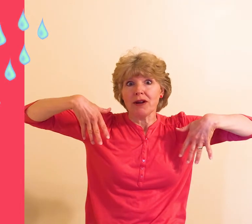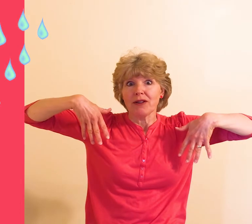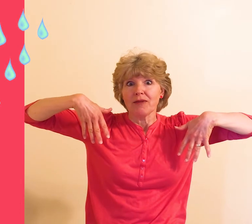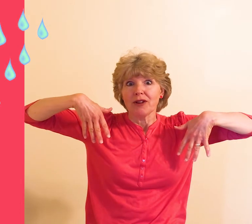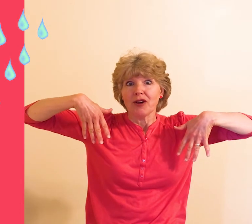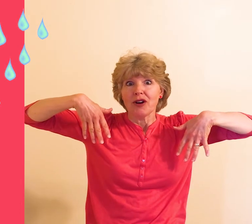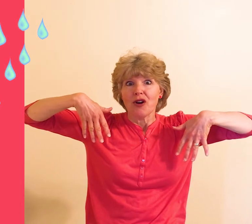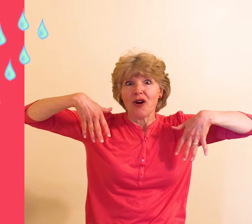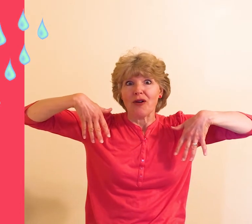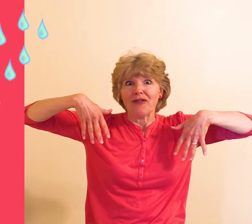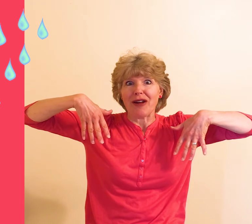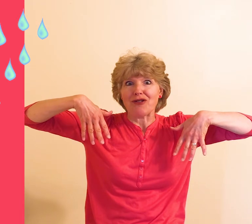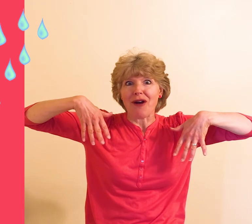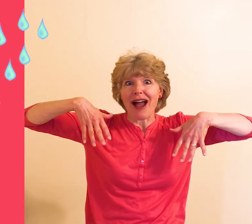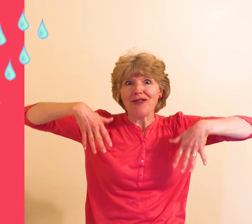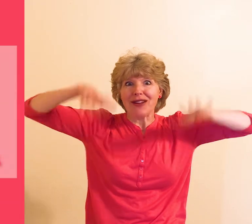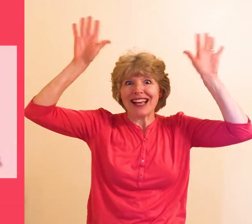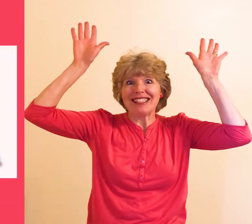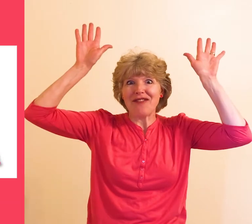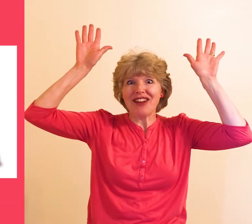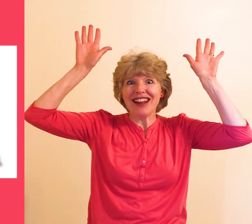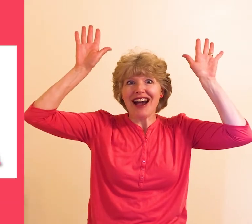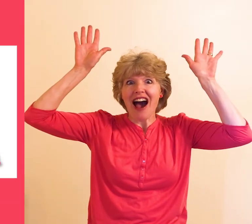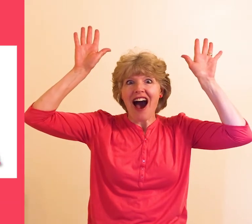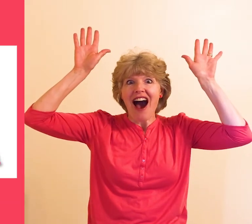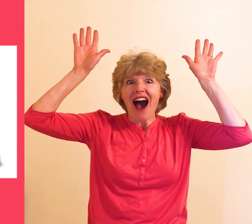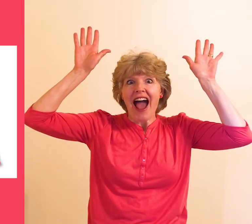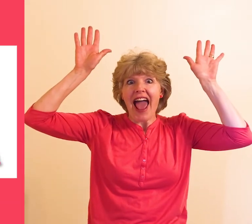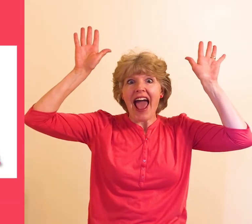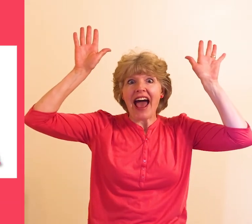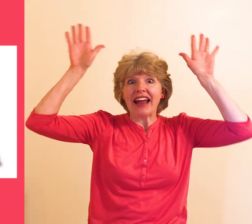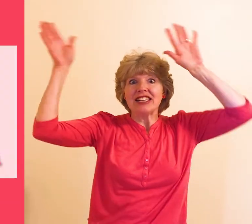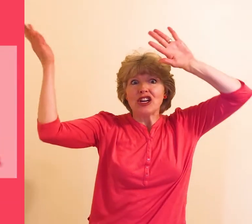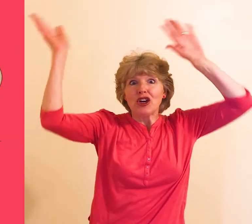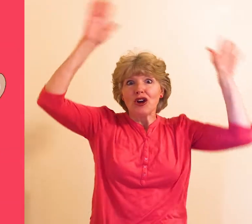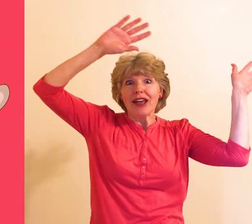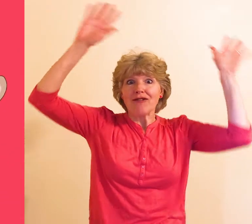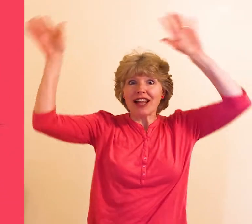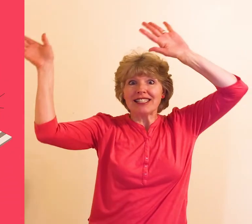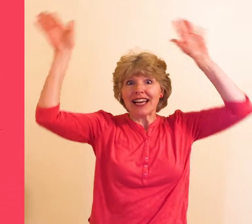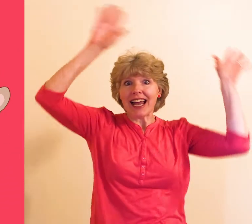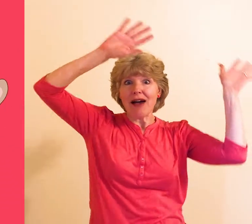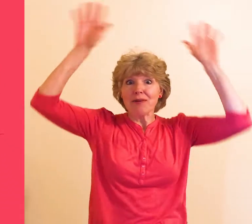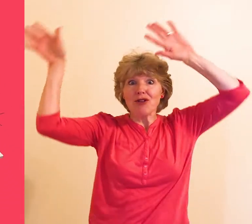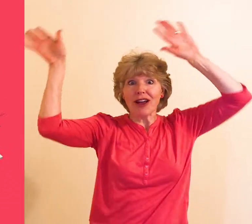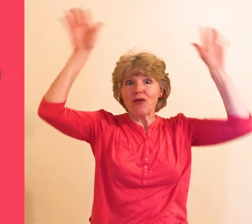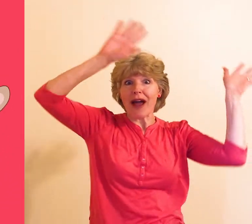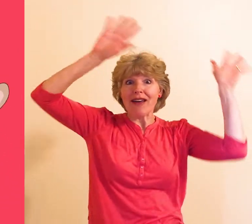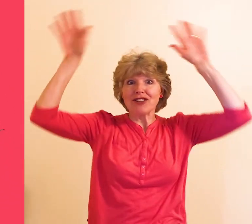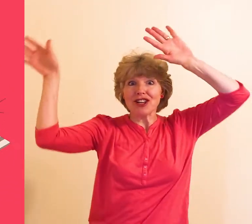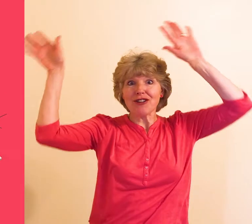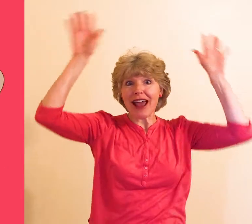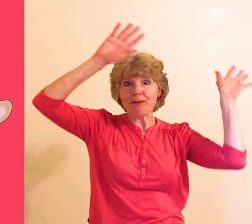or if they're dry would they stiffen and if they stick up you can wave to your neighbor